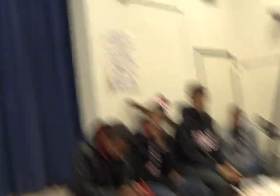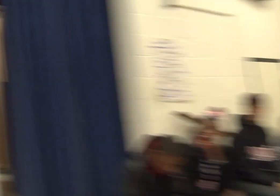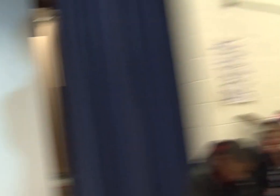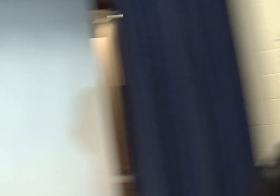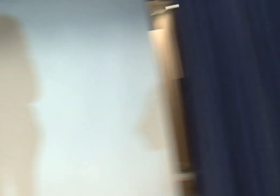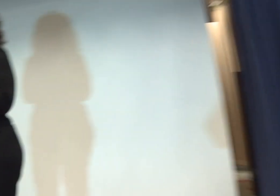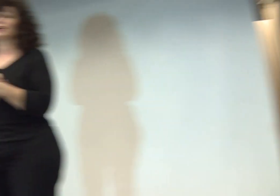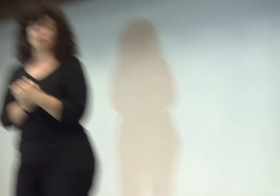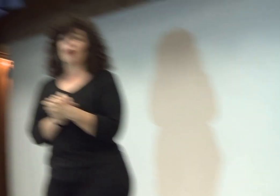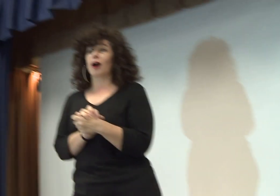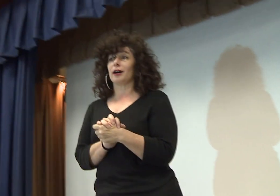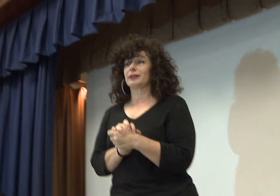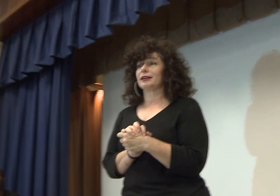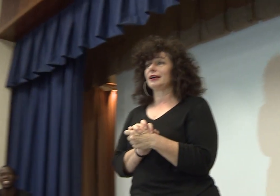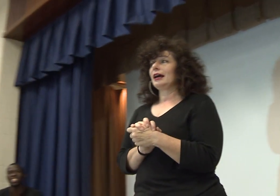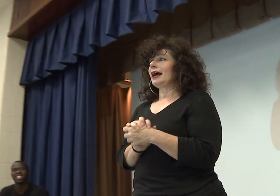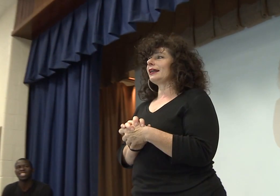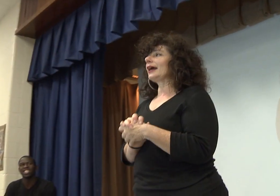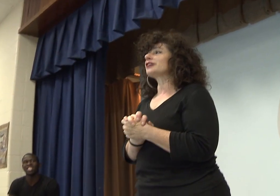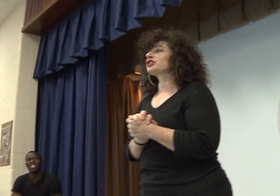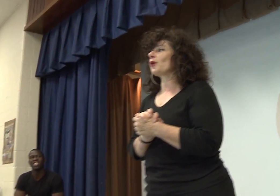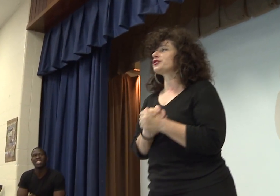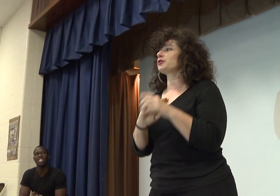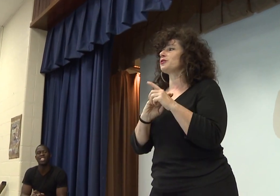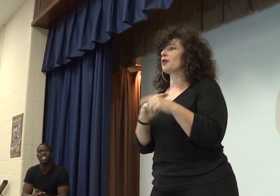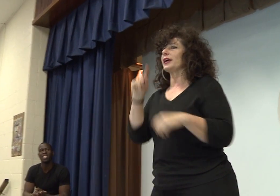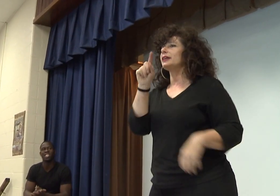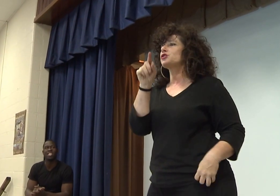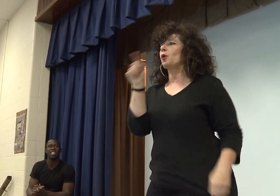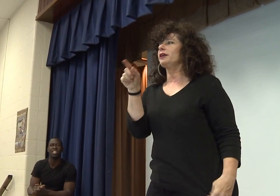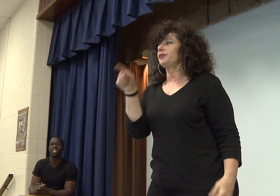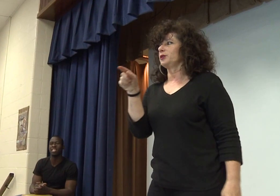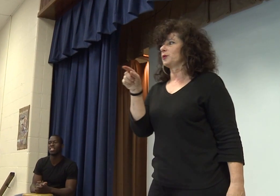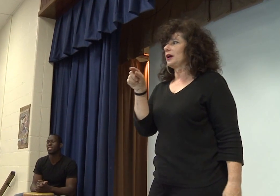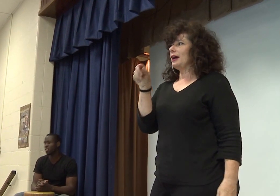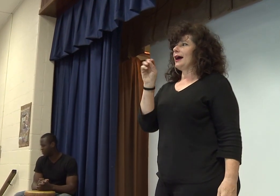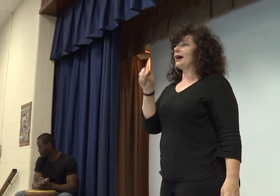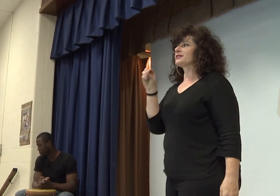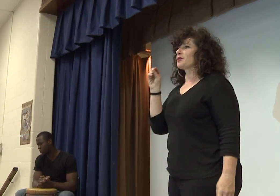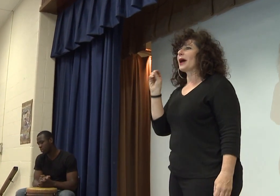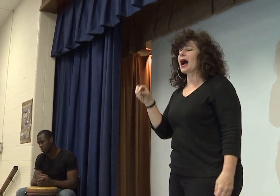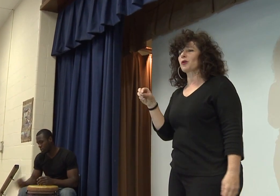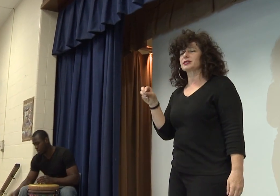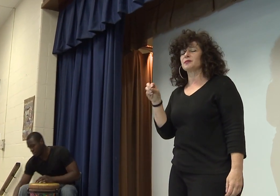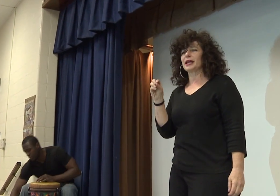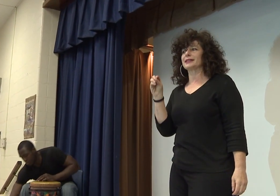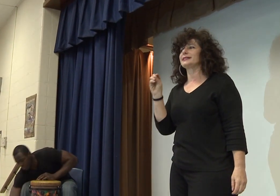I'm going to thank you all. And I just want you to know that each one of you has the power to make a